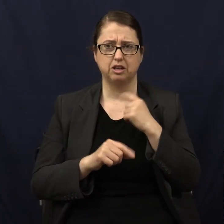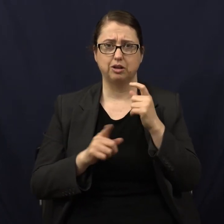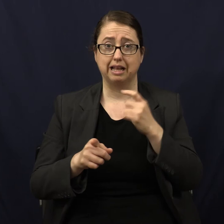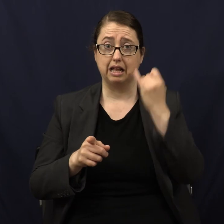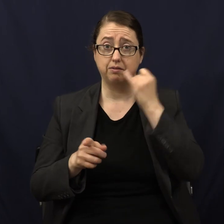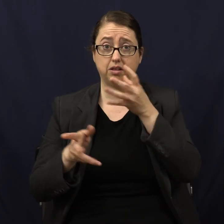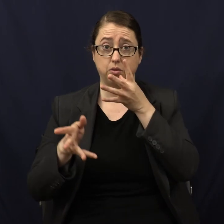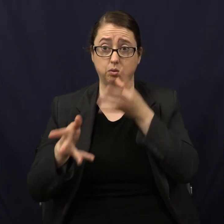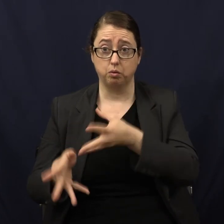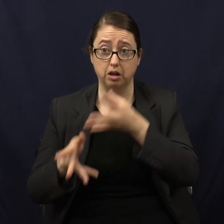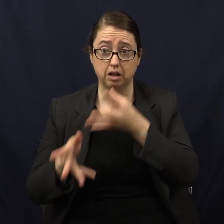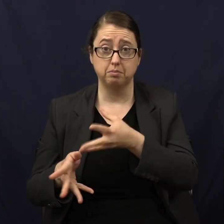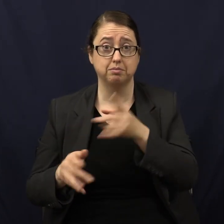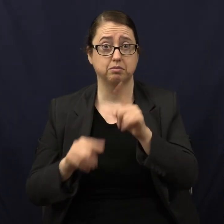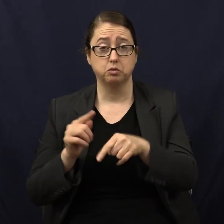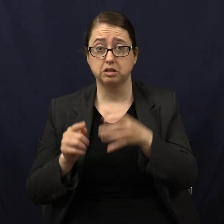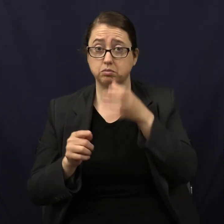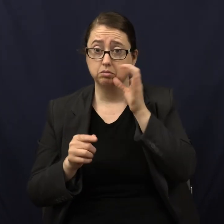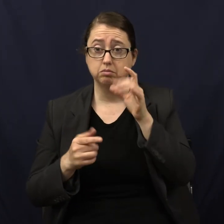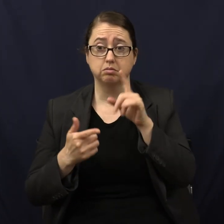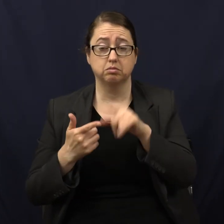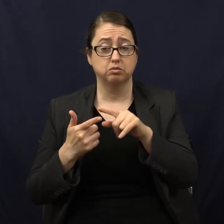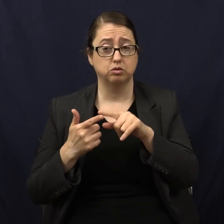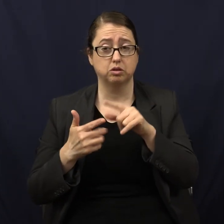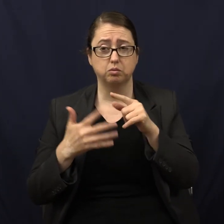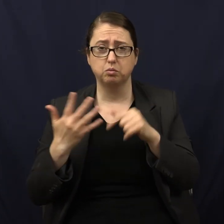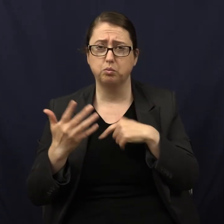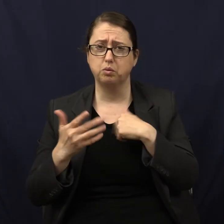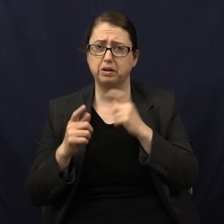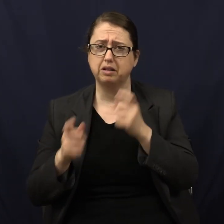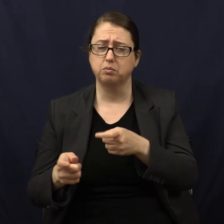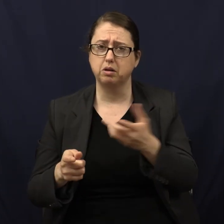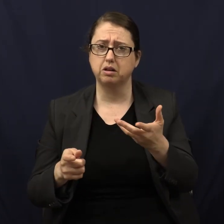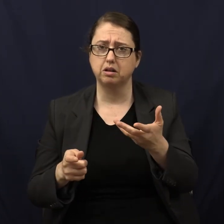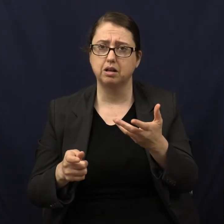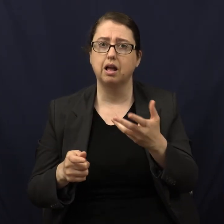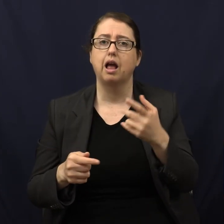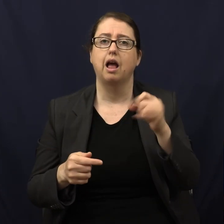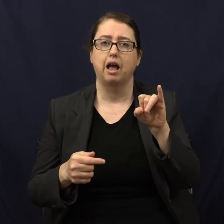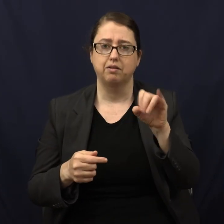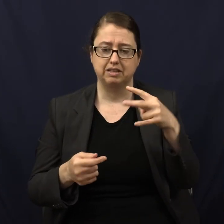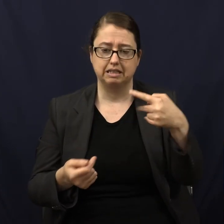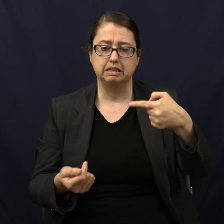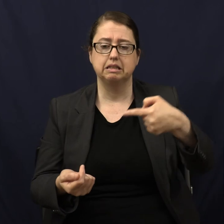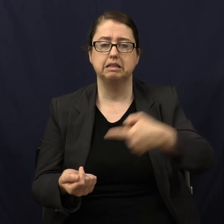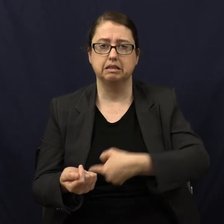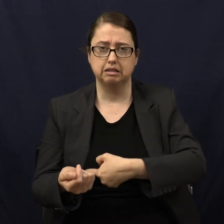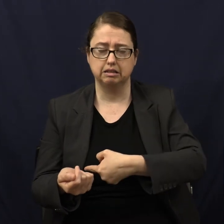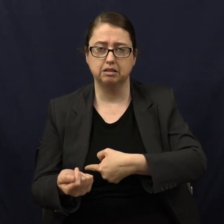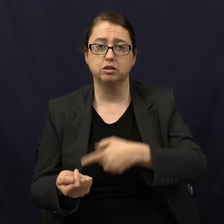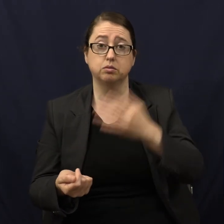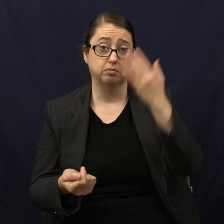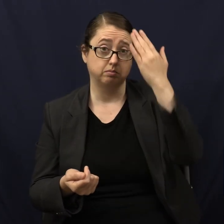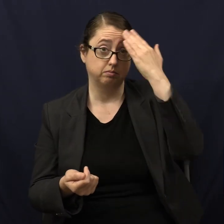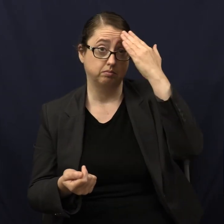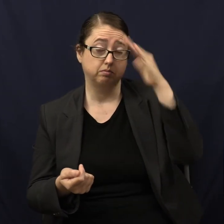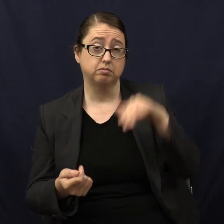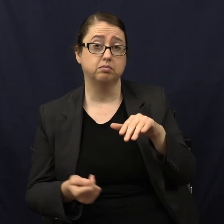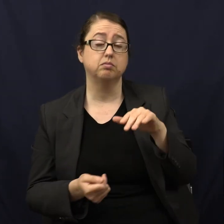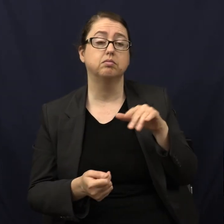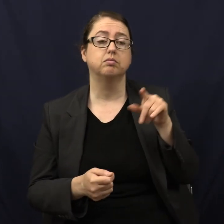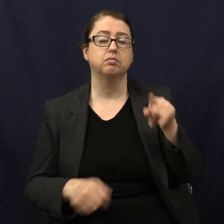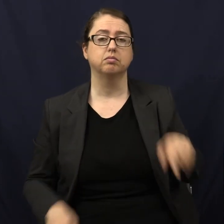if they started vomiting, couldn't hydrate, couldn't tolerate POs? What did I need to put in them? IV. Did you know that the